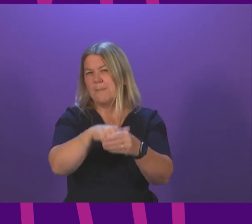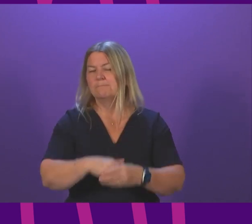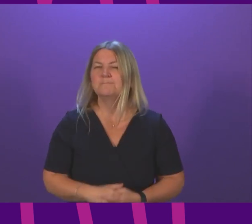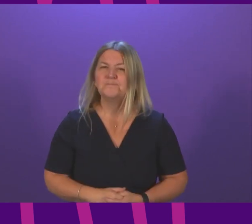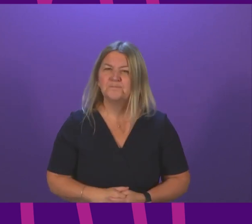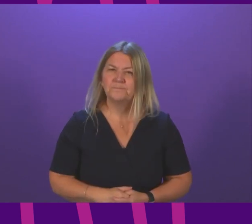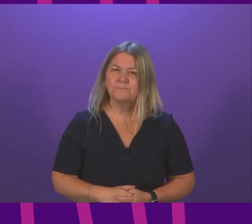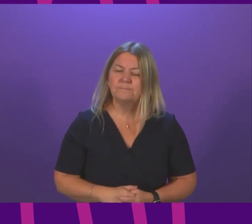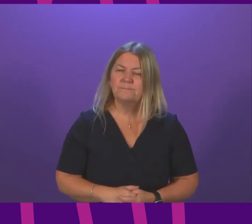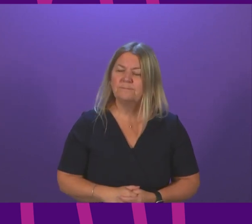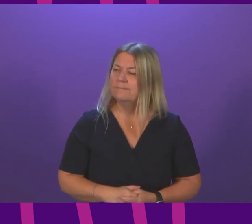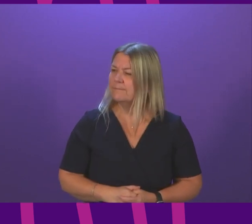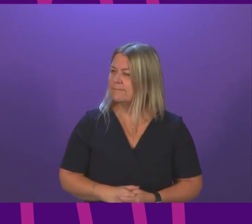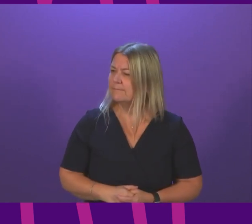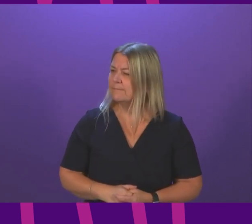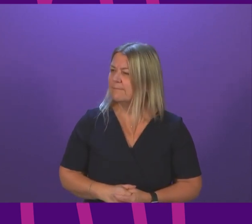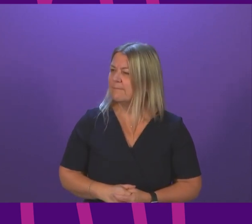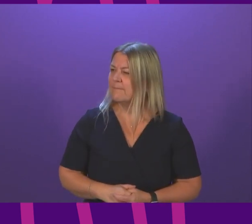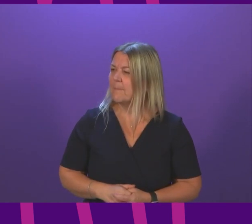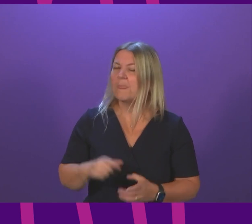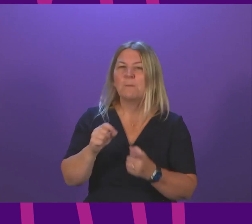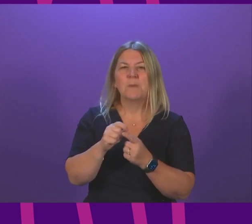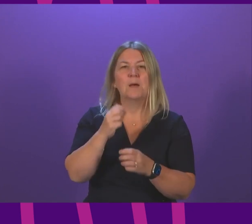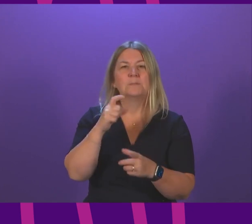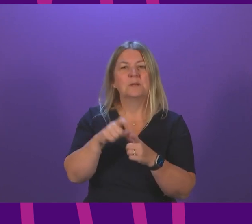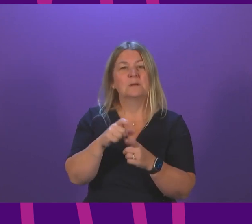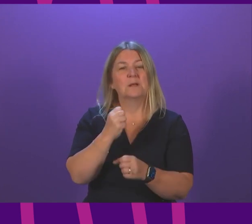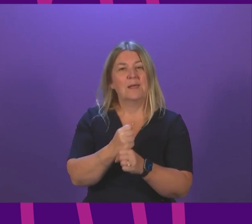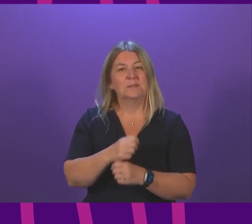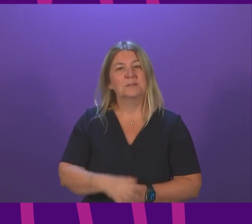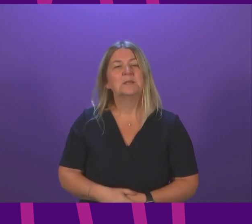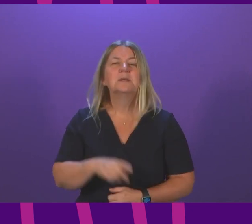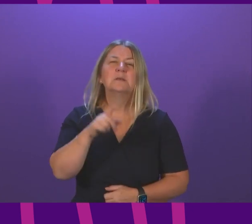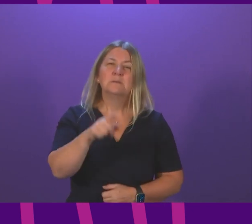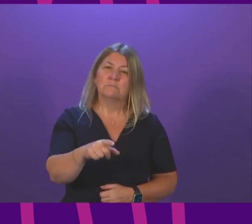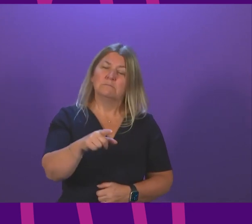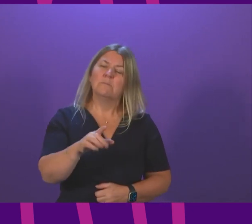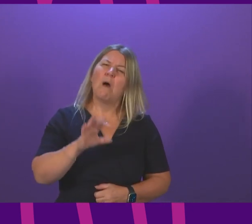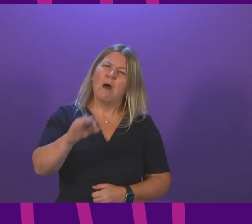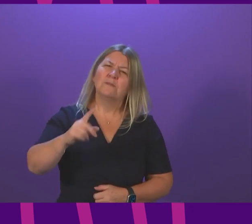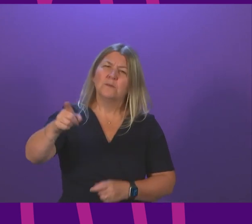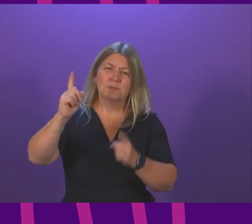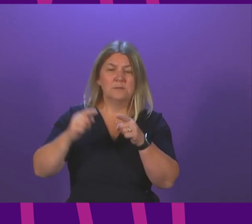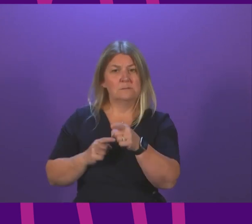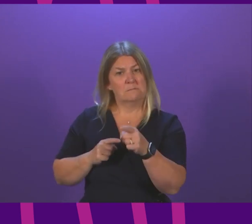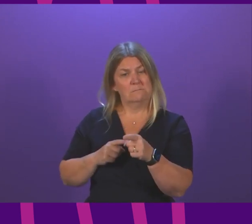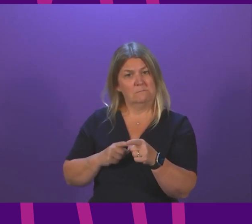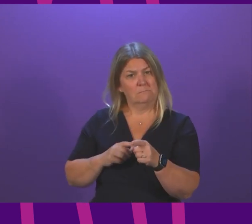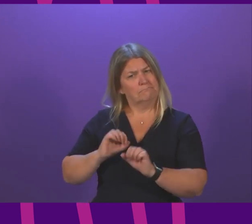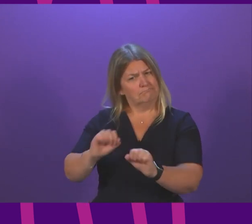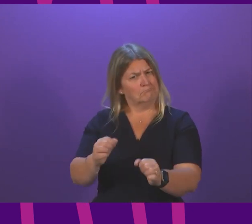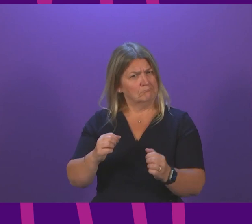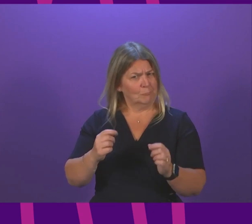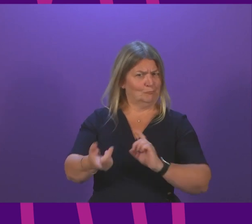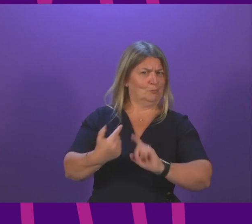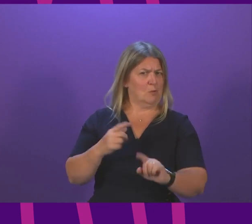question question number six Pam Duncan Glancy thank you to ask the first minister what the Scottish government's response